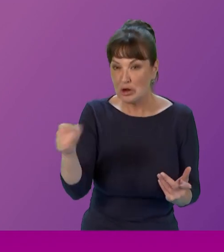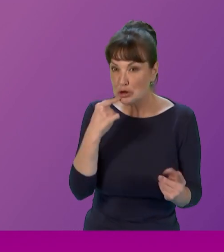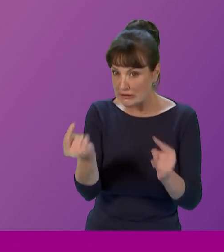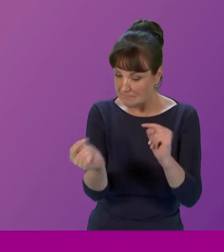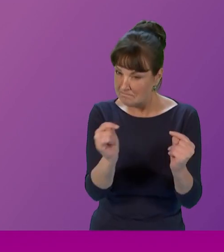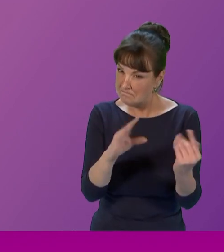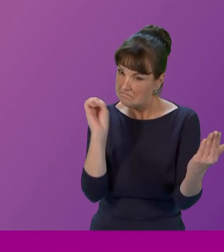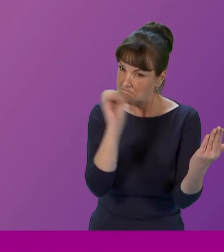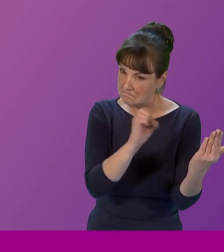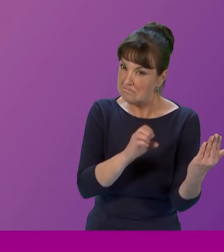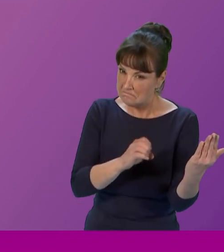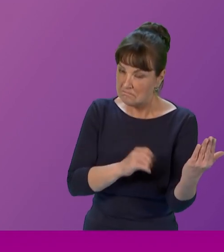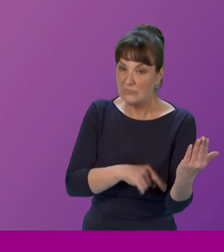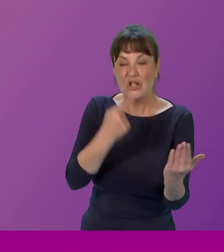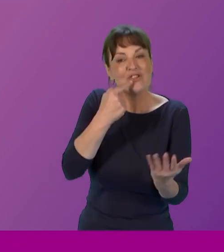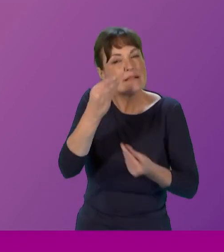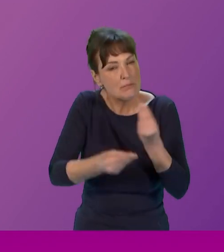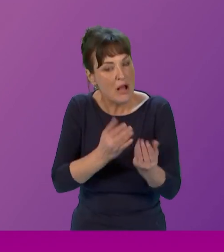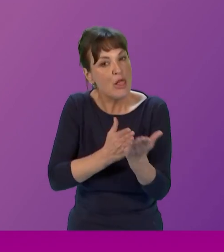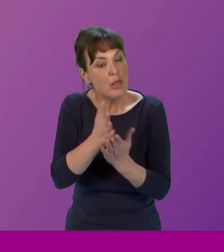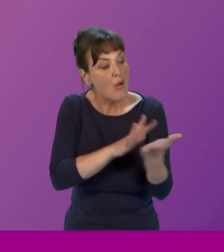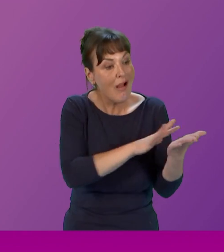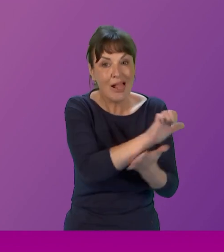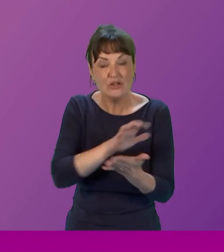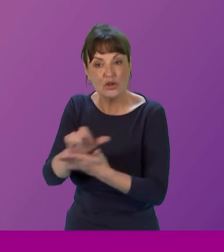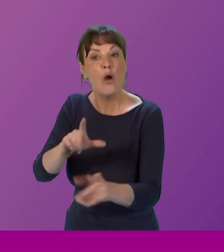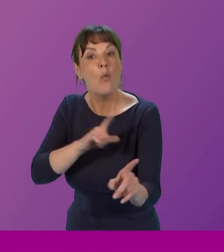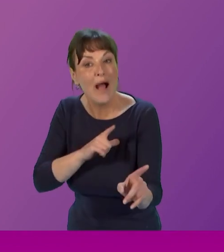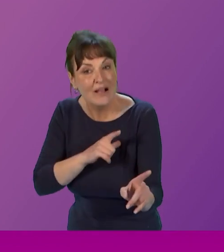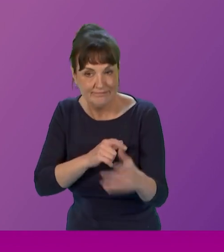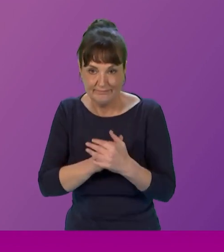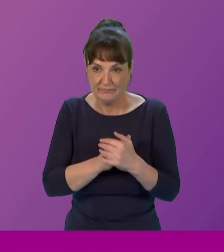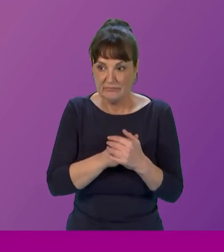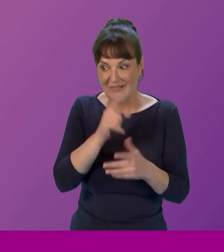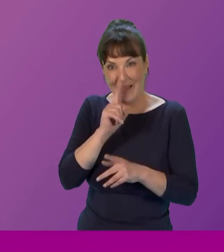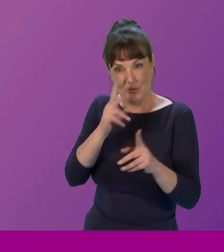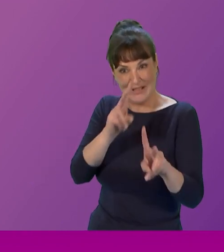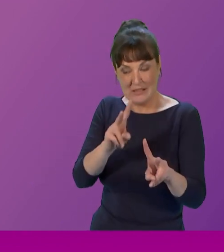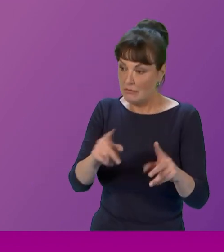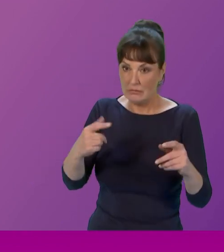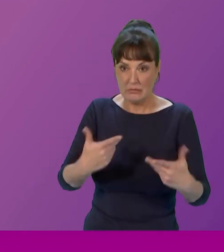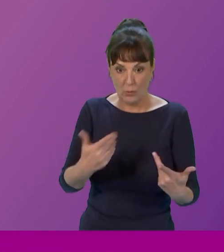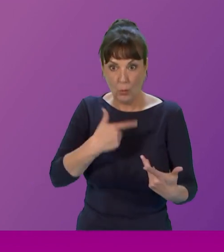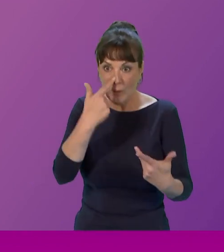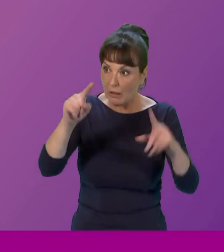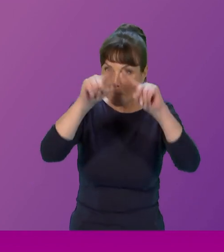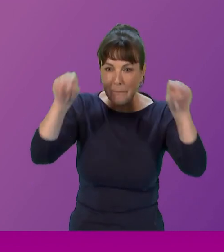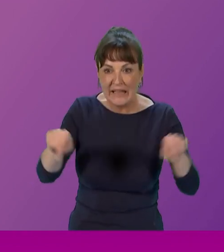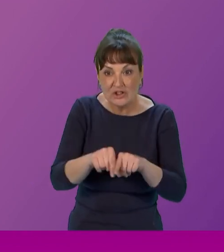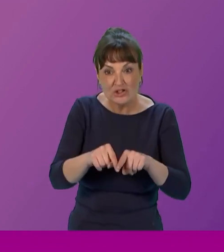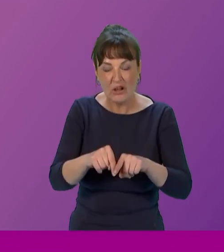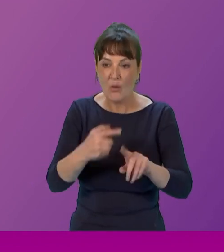the unevenness and cultural explanation result in pictures of third world that is women from the global south as